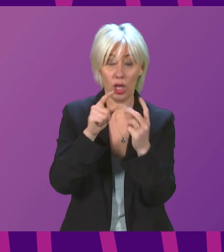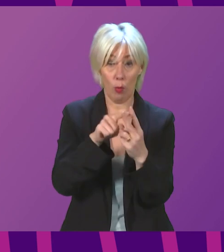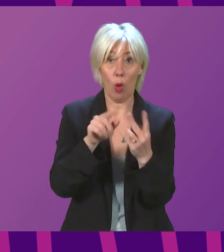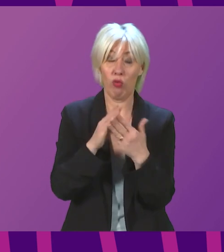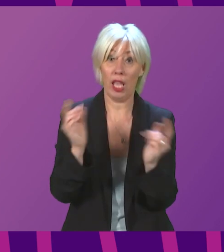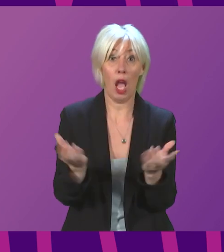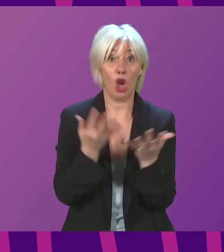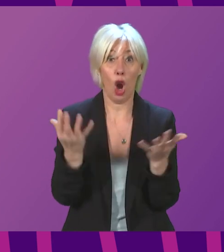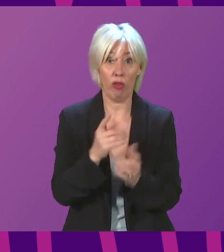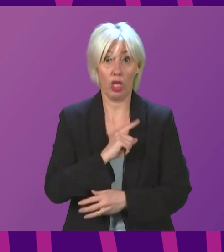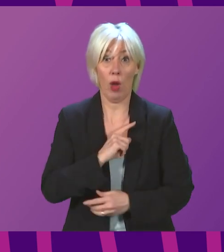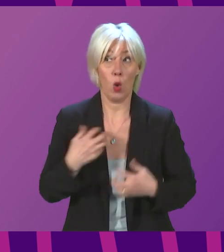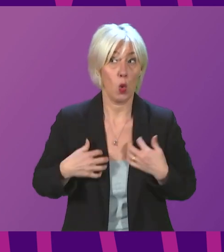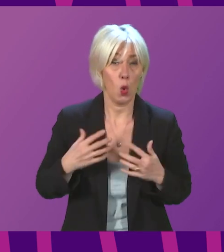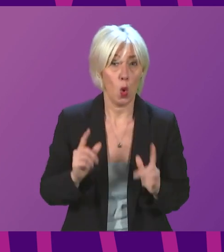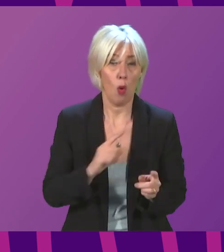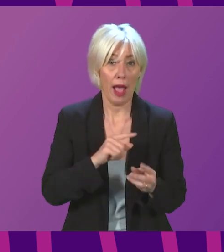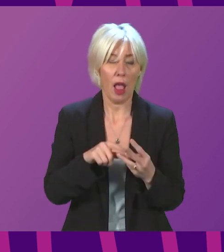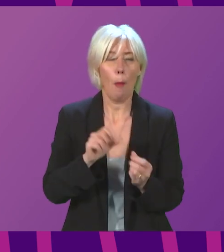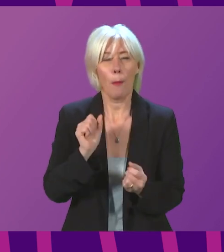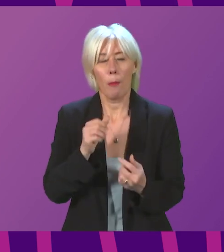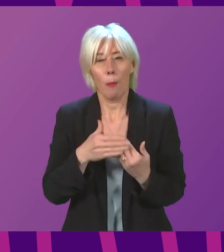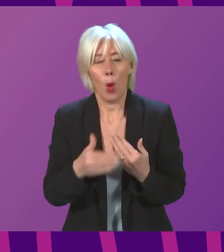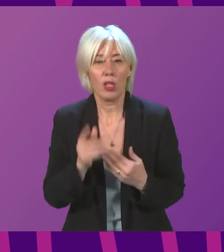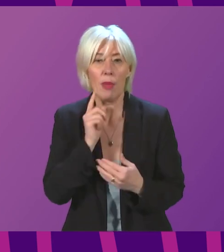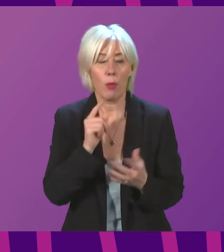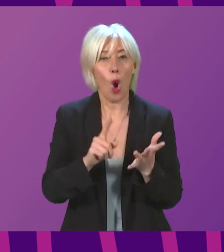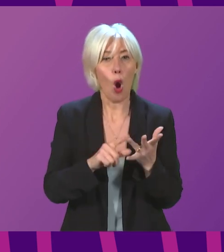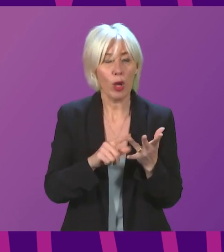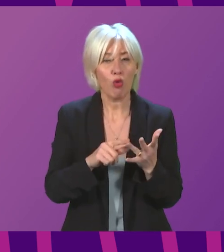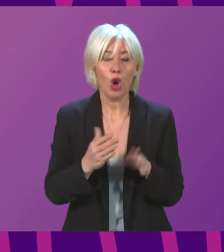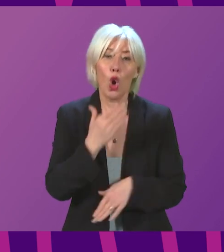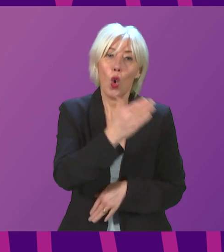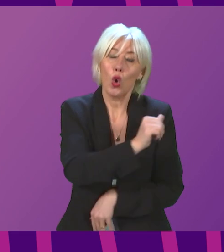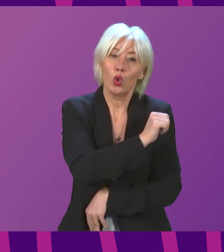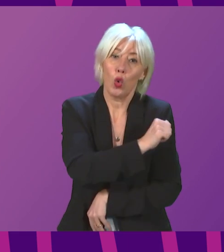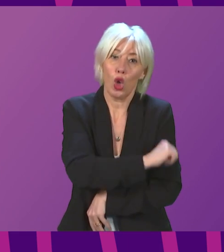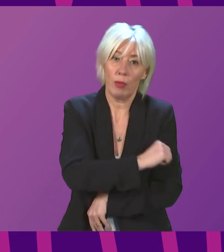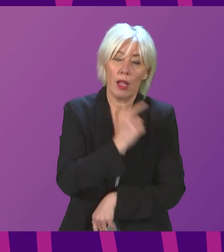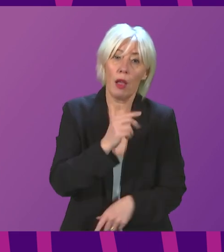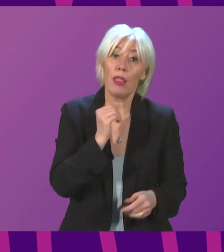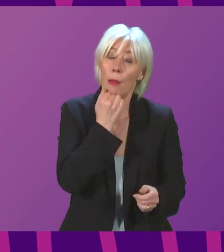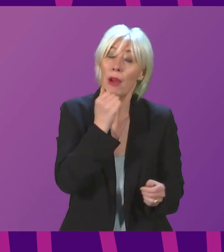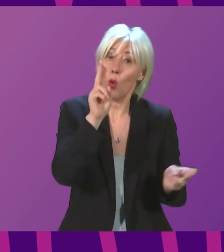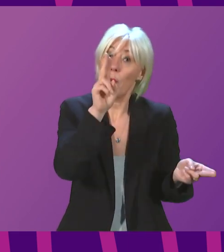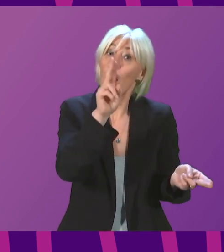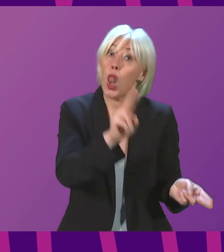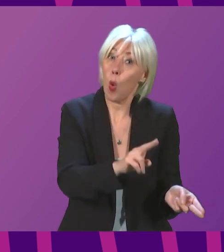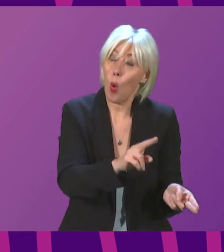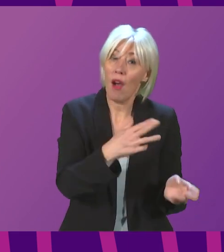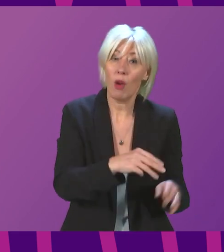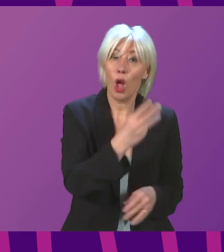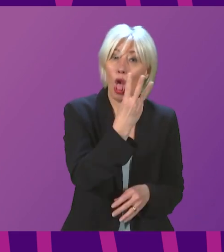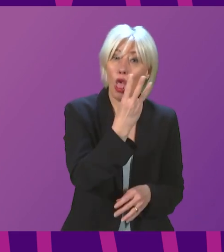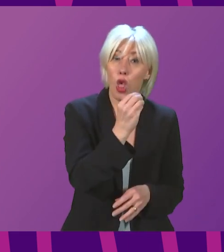the proportion of people with Omicron who are requiring hospital care might be lower and the estimates are between